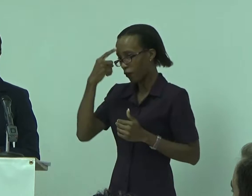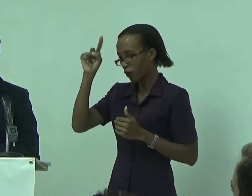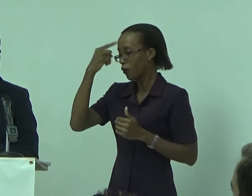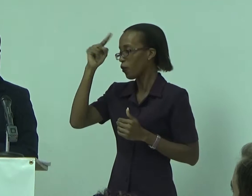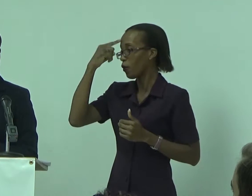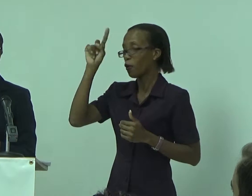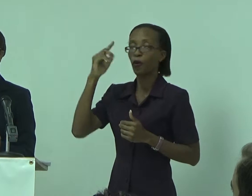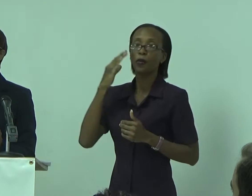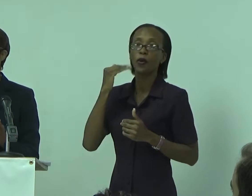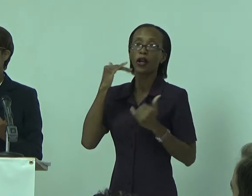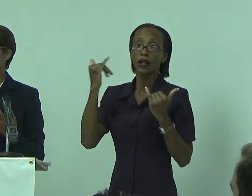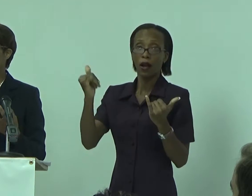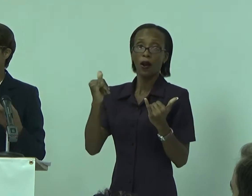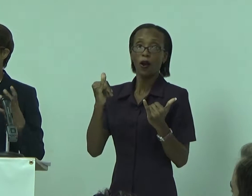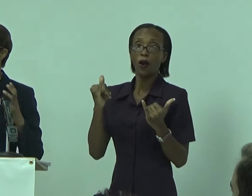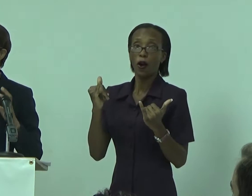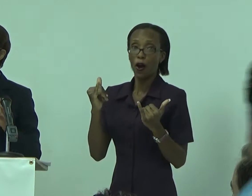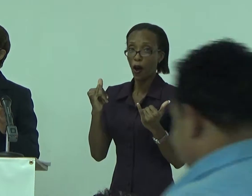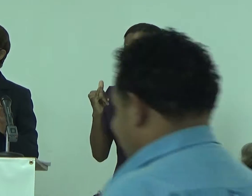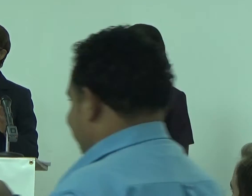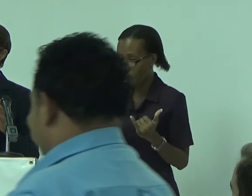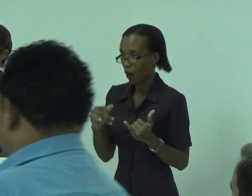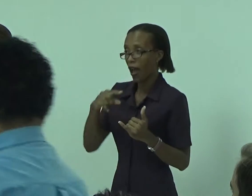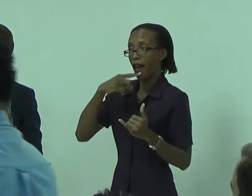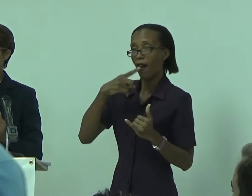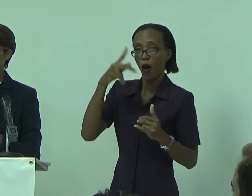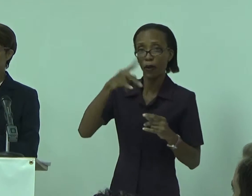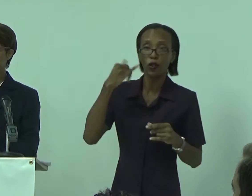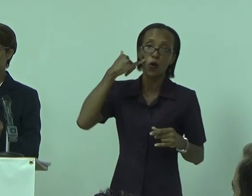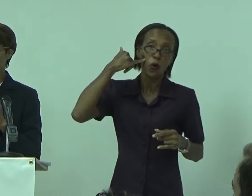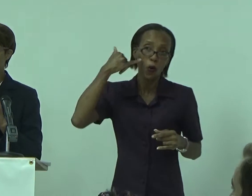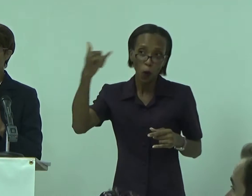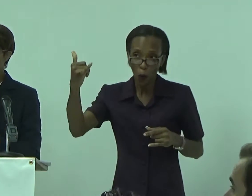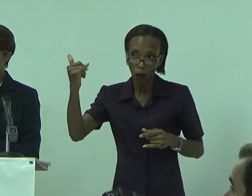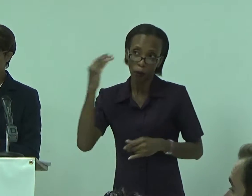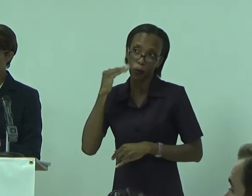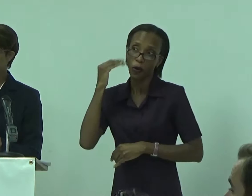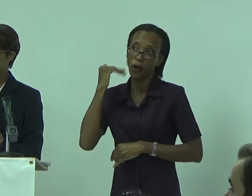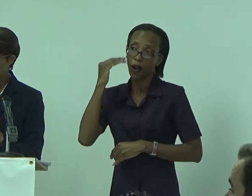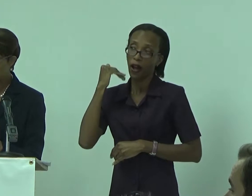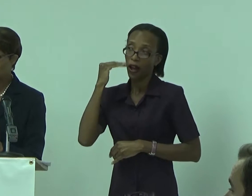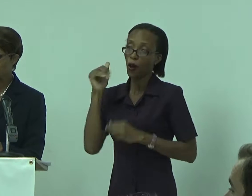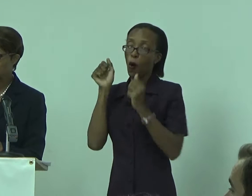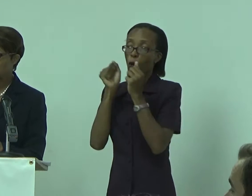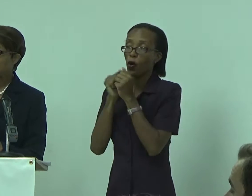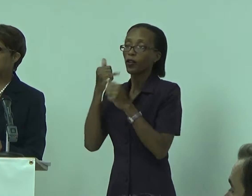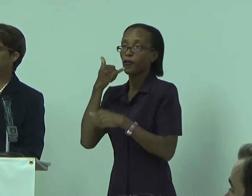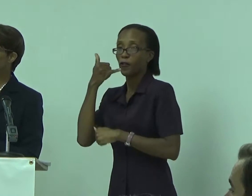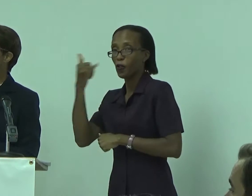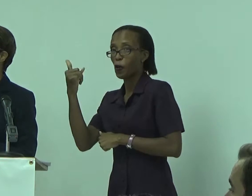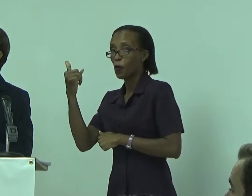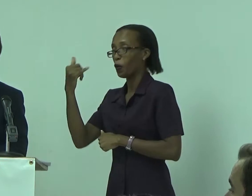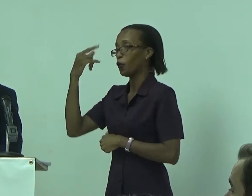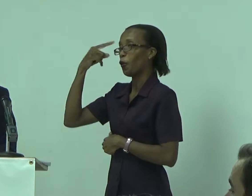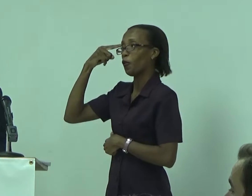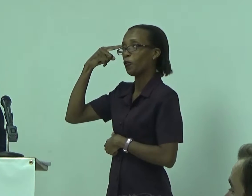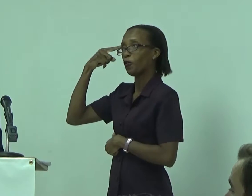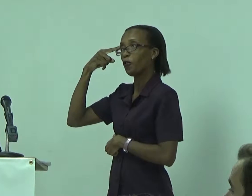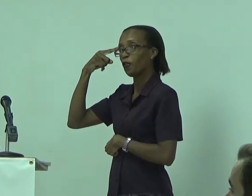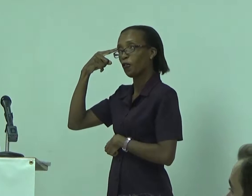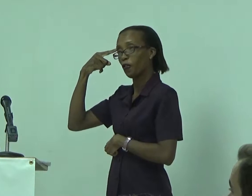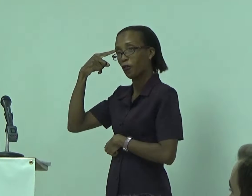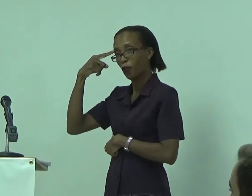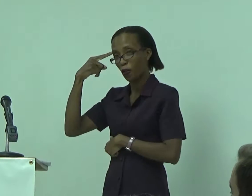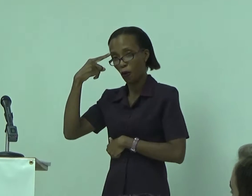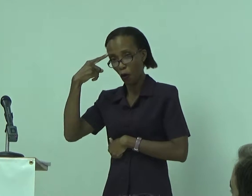So Brian now, so this is a hearing person using a normal telepode and she's going to be making